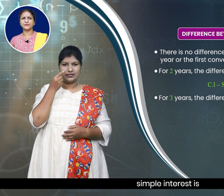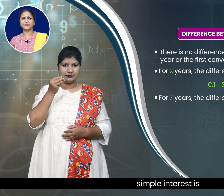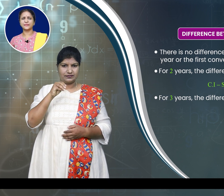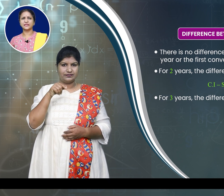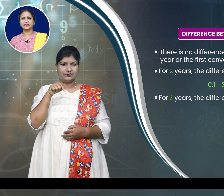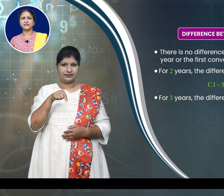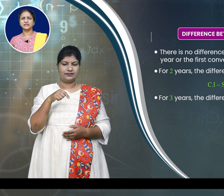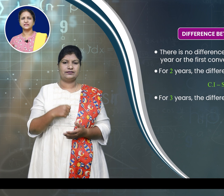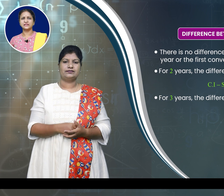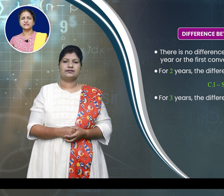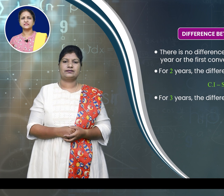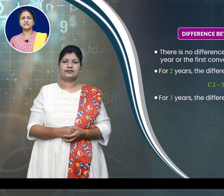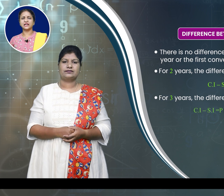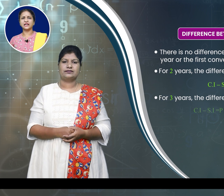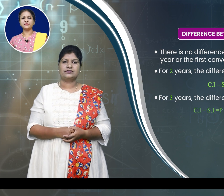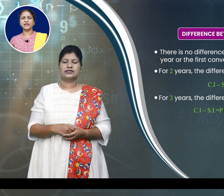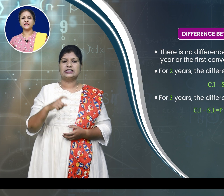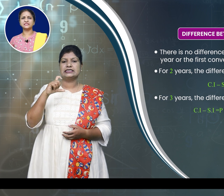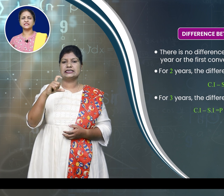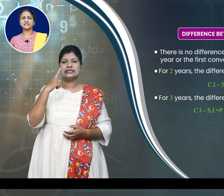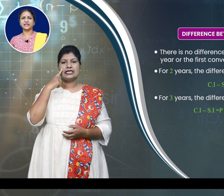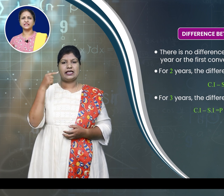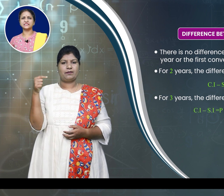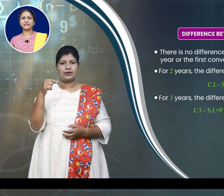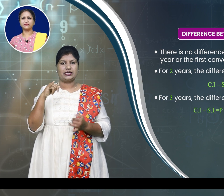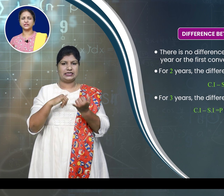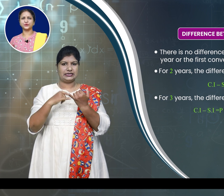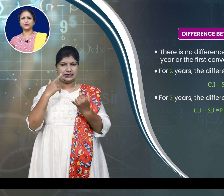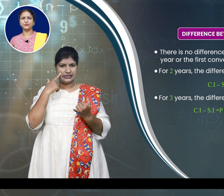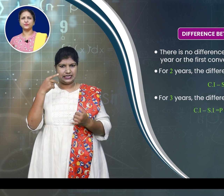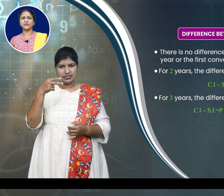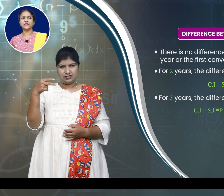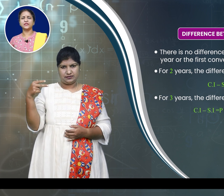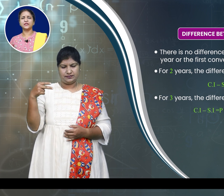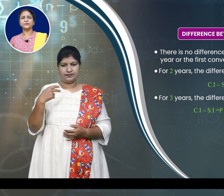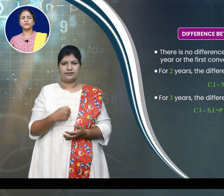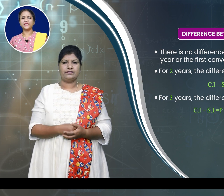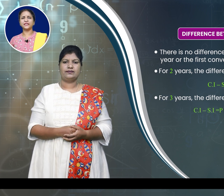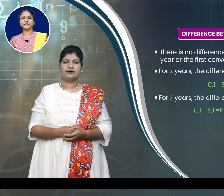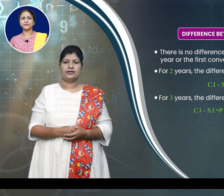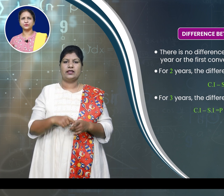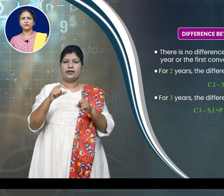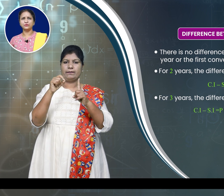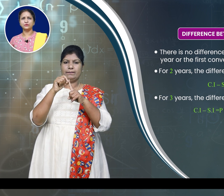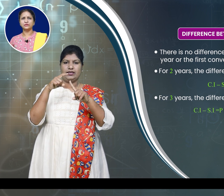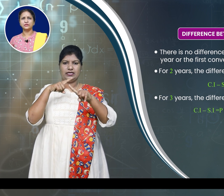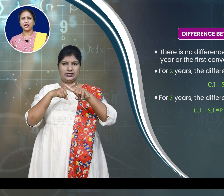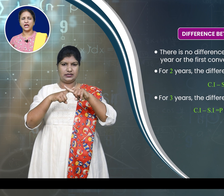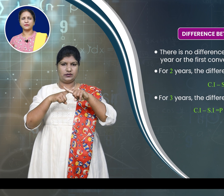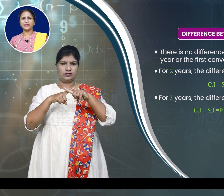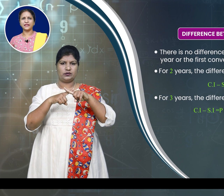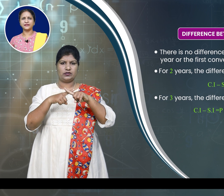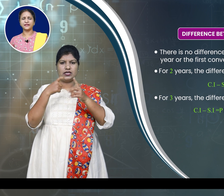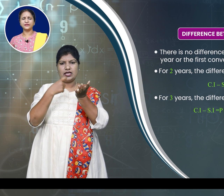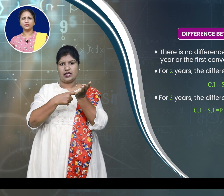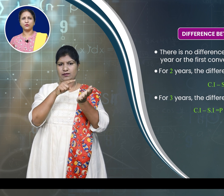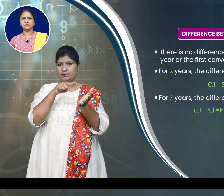C i minus S i is equal to P into R by 100 whole